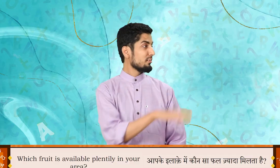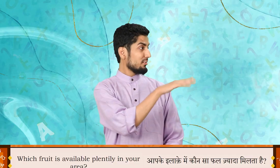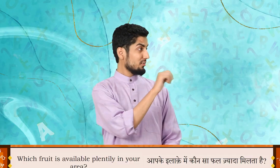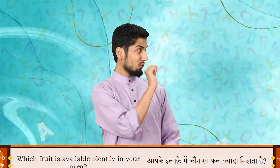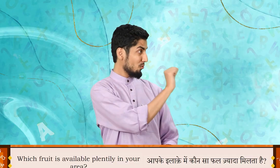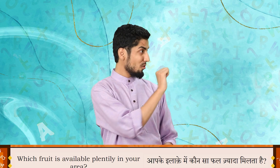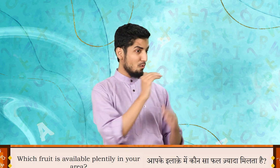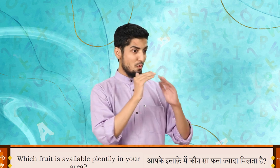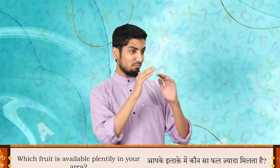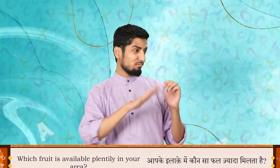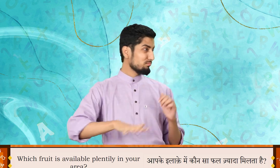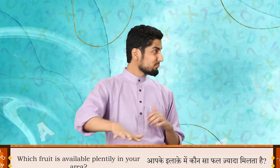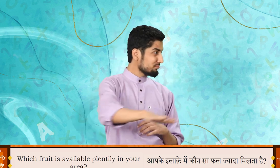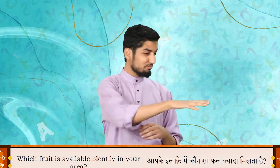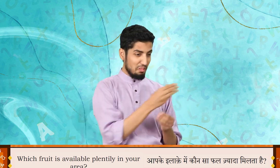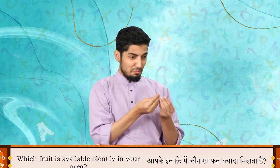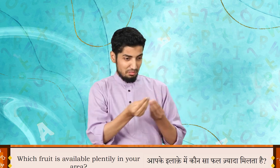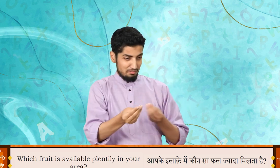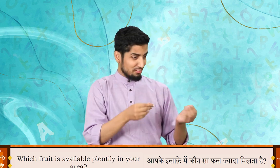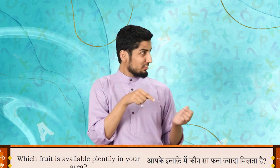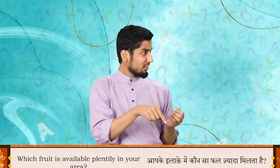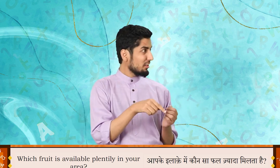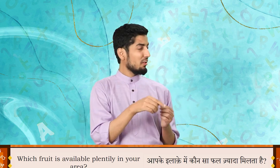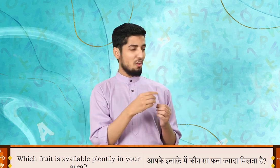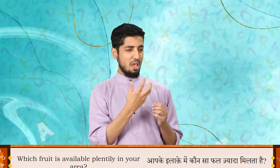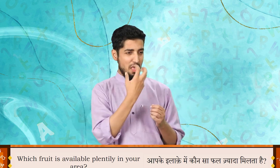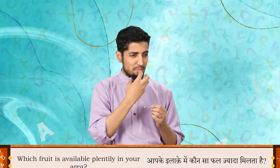Which fruit is available plenty in your area?